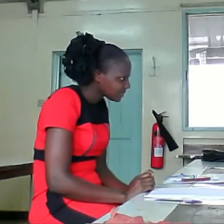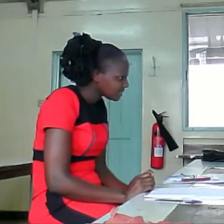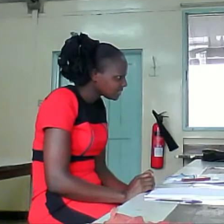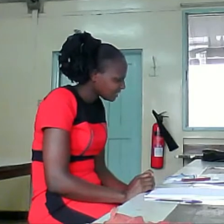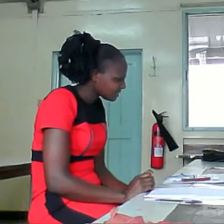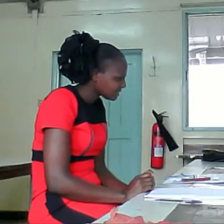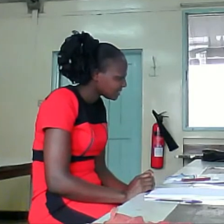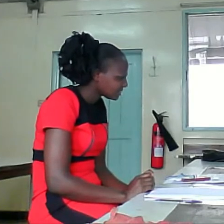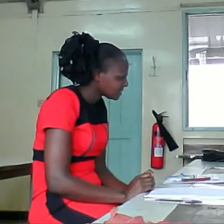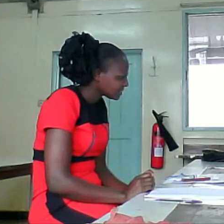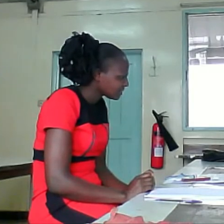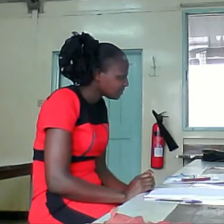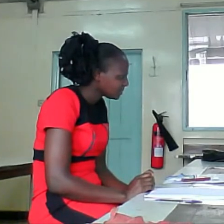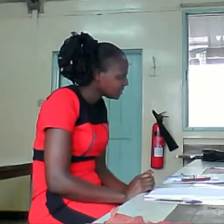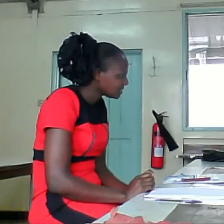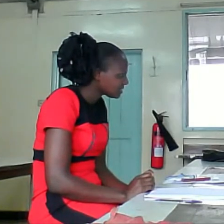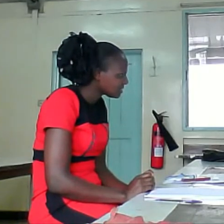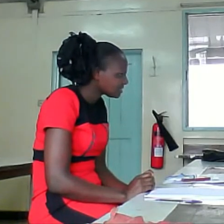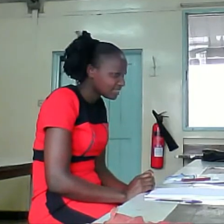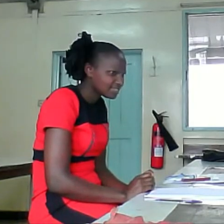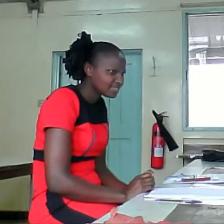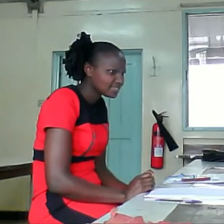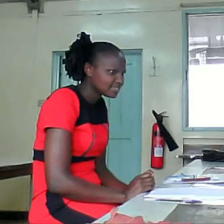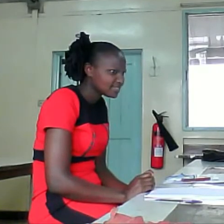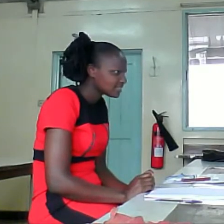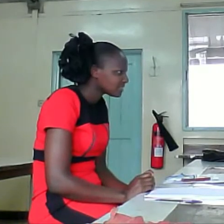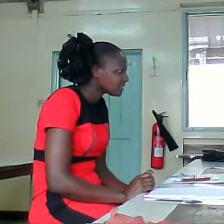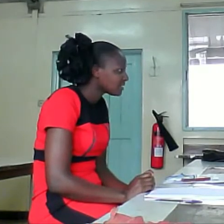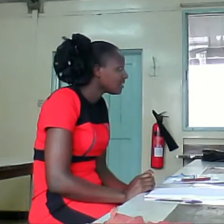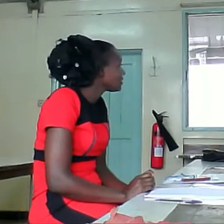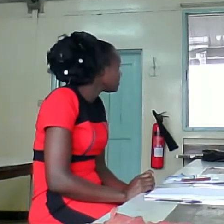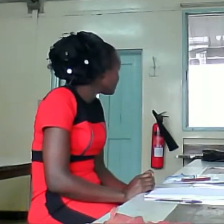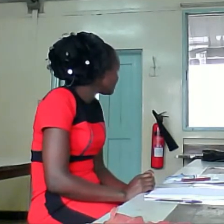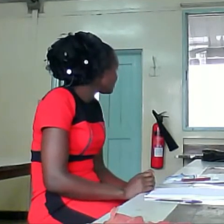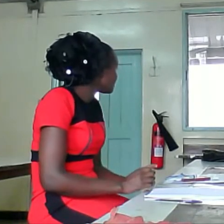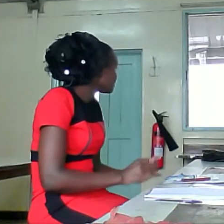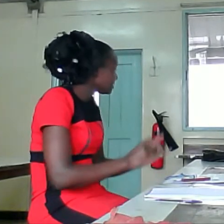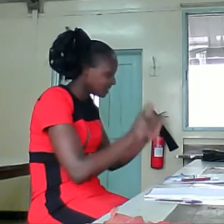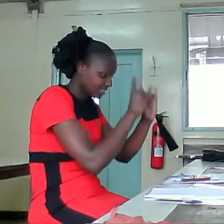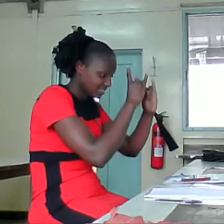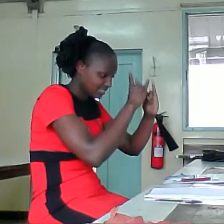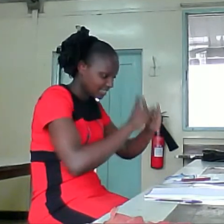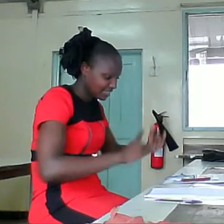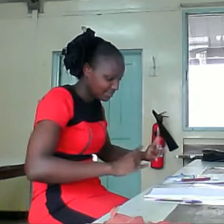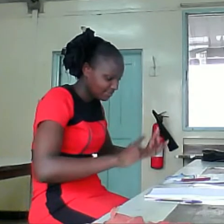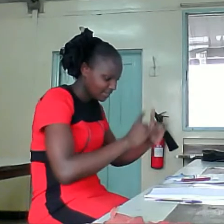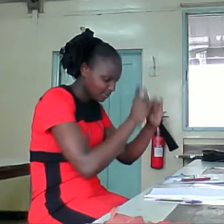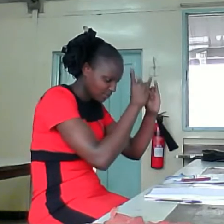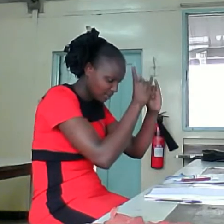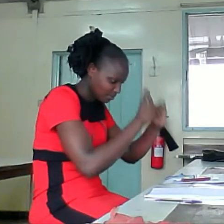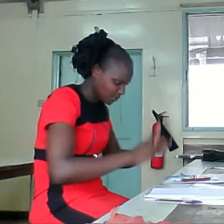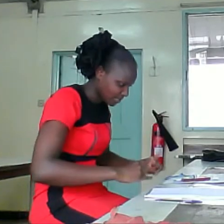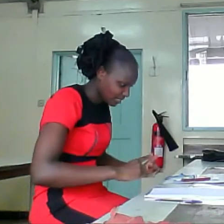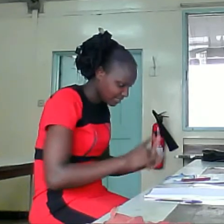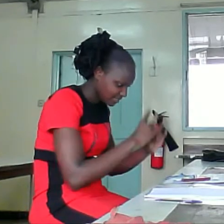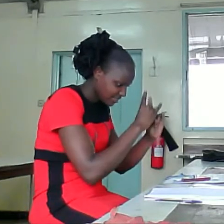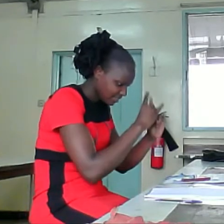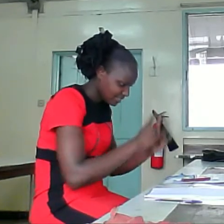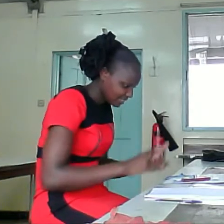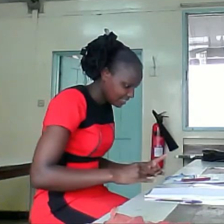say tent. You didn't say tent. Oh, you did. It's tent. Tent.